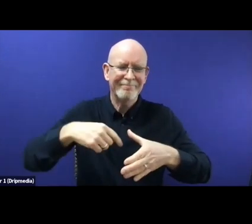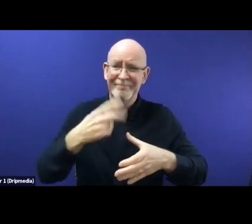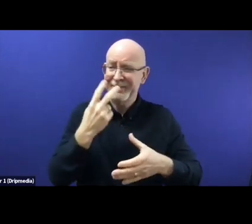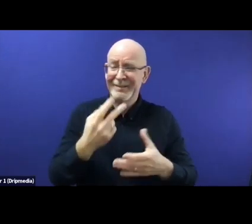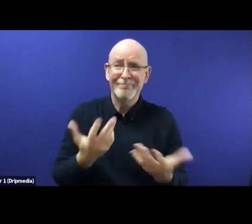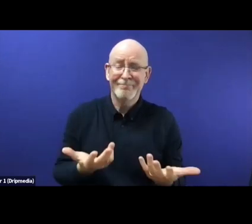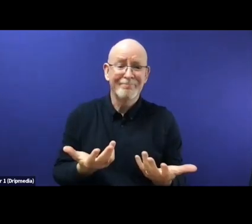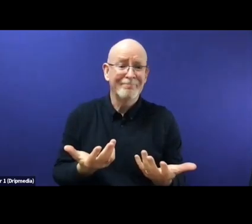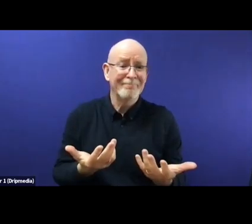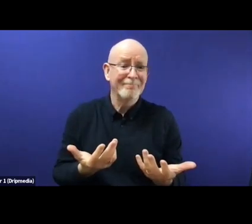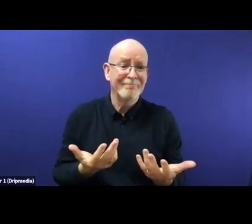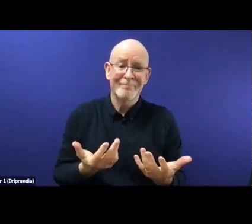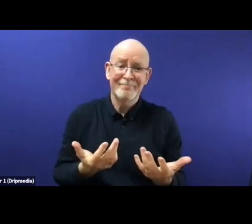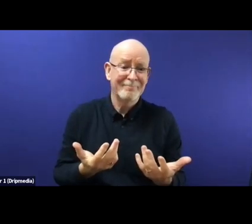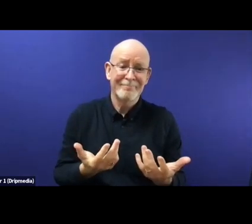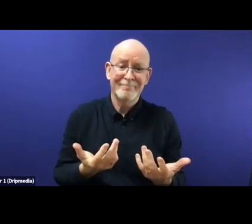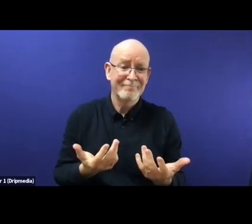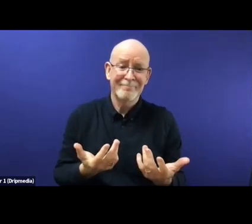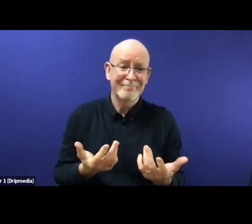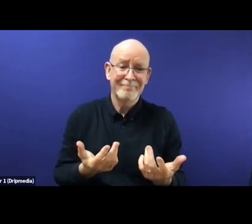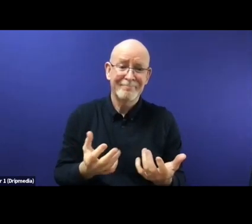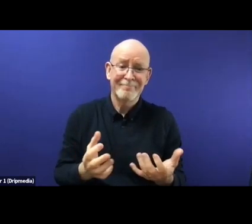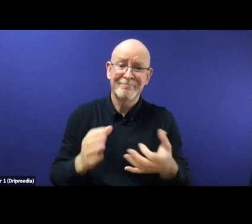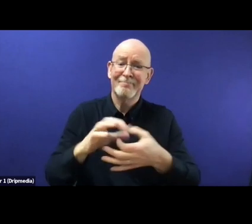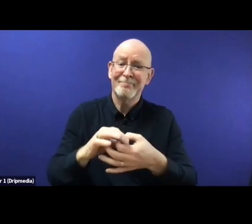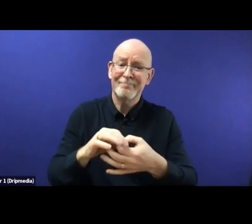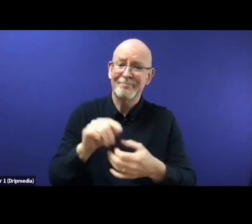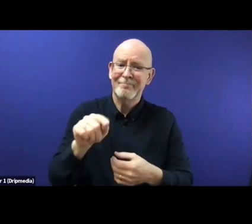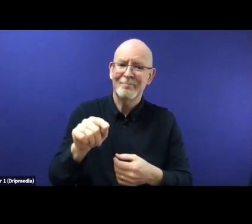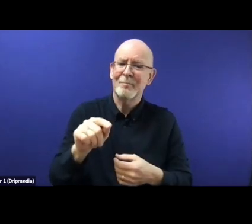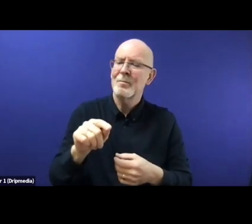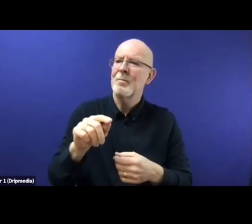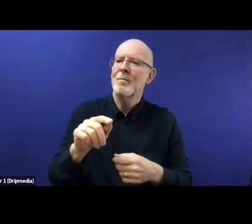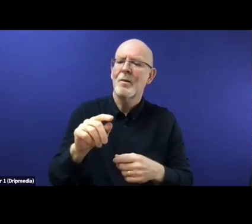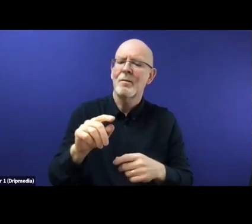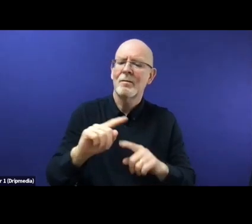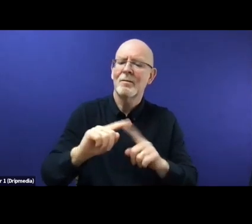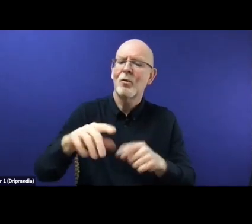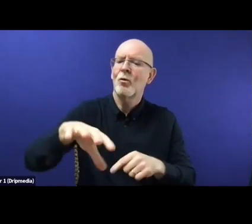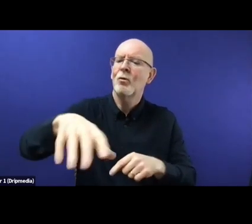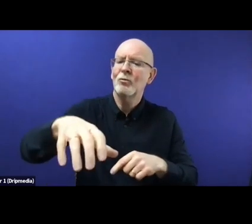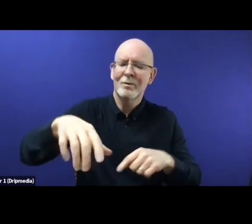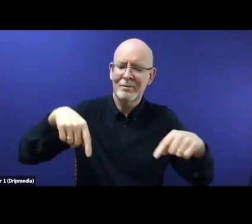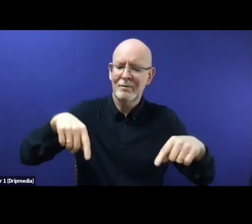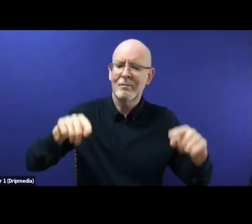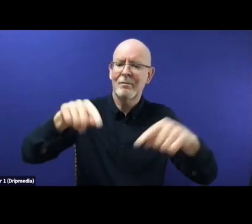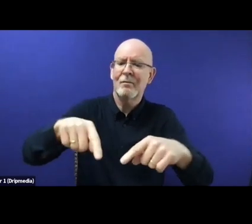the new Pact does us little to change EU's approach to EU third country cooperation